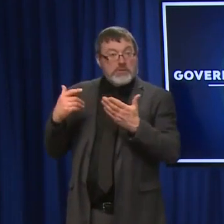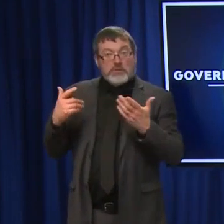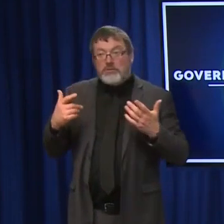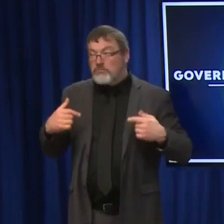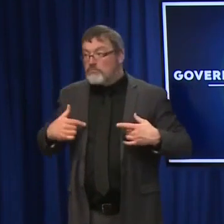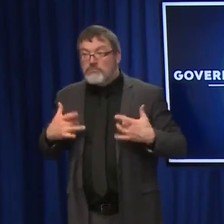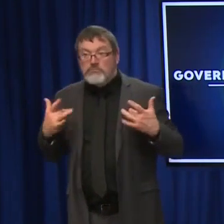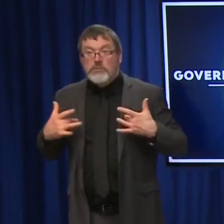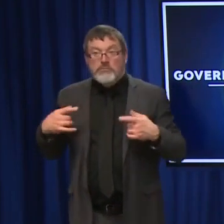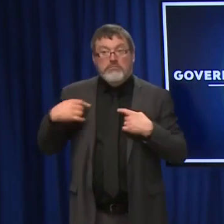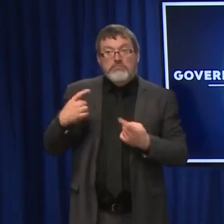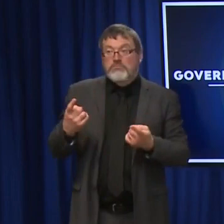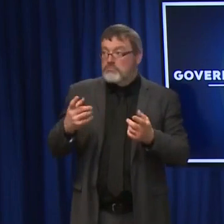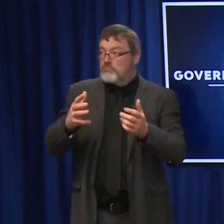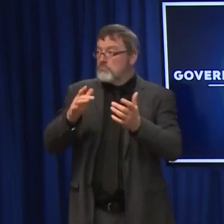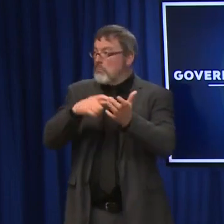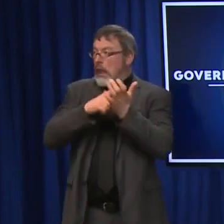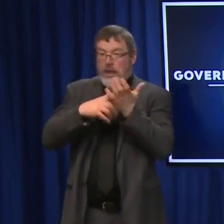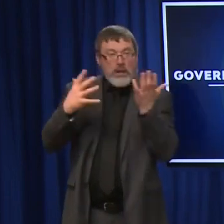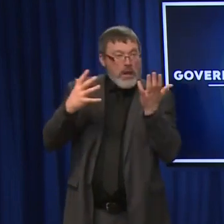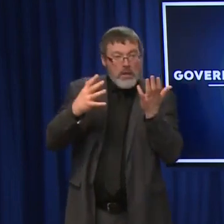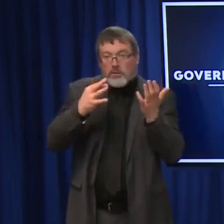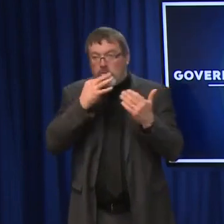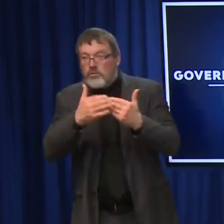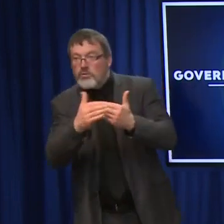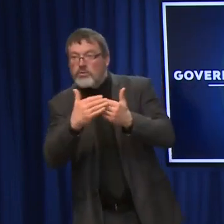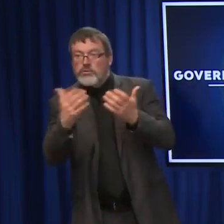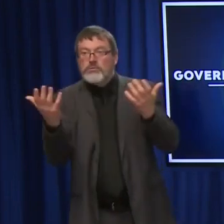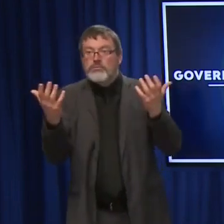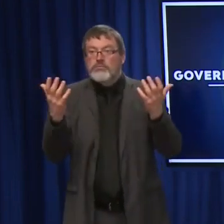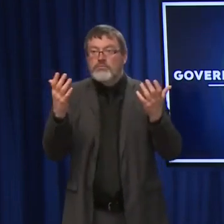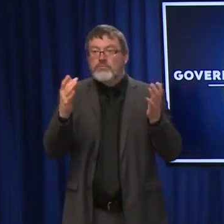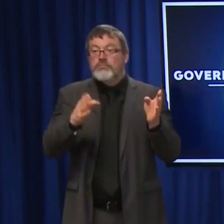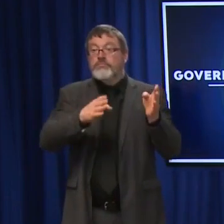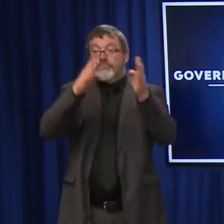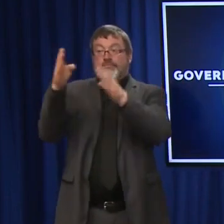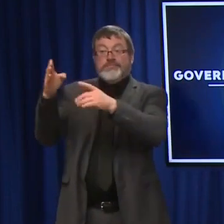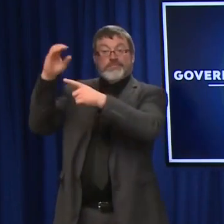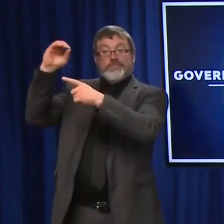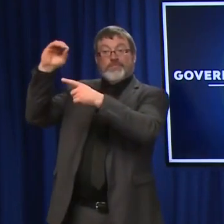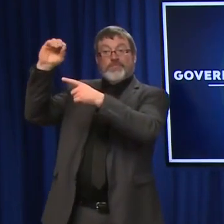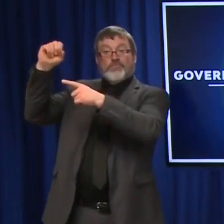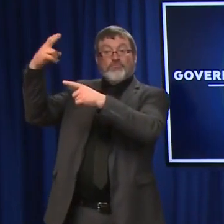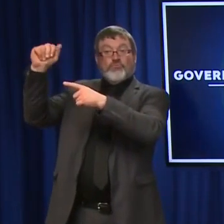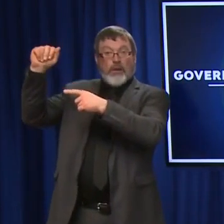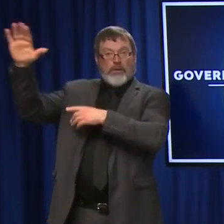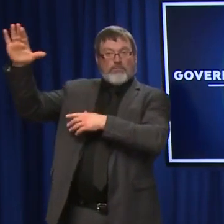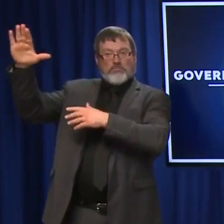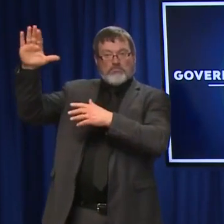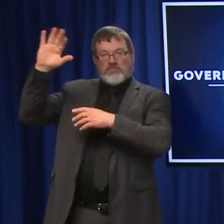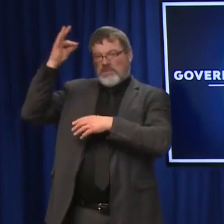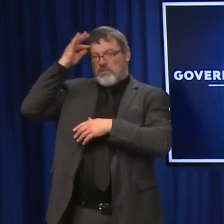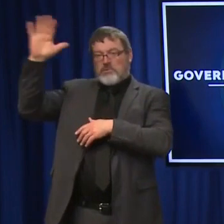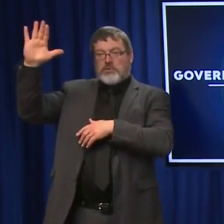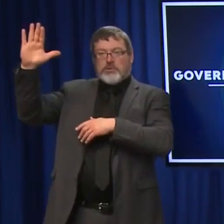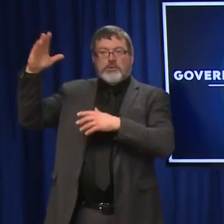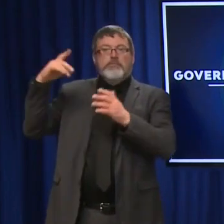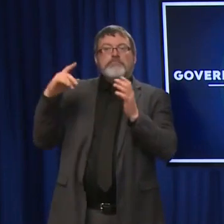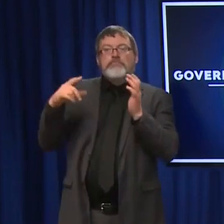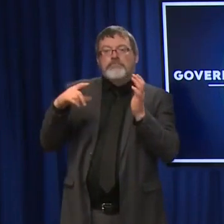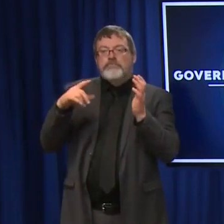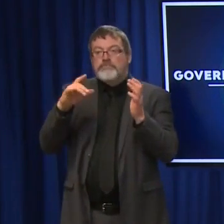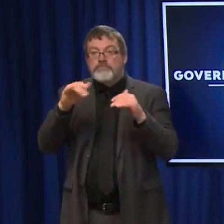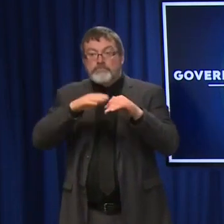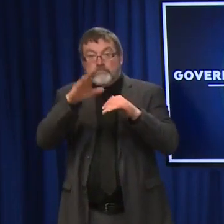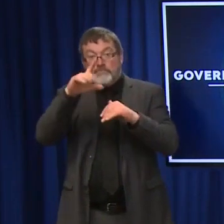couple. You have the OSHA mandate, which is any business of 100 people or more needs to be vaccinated according